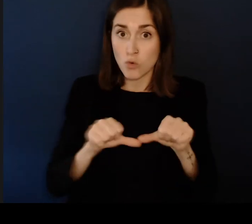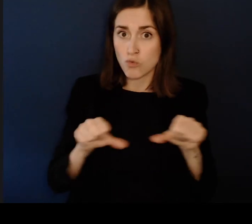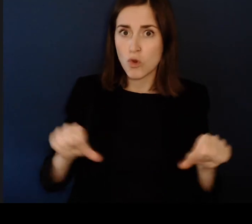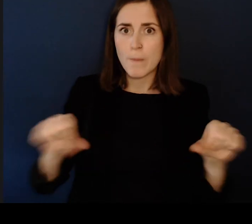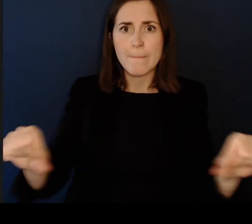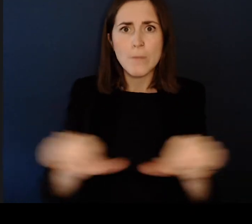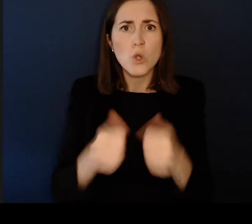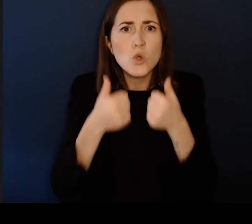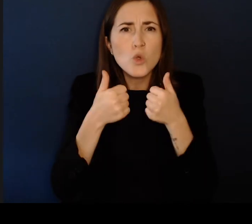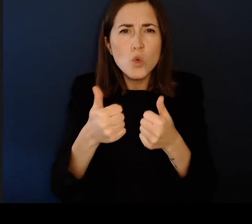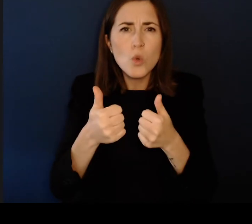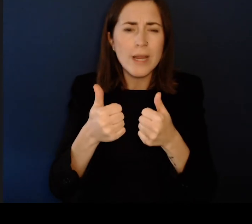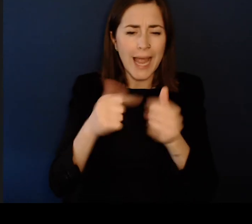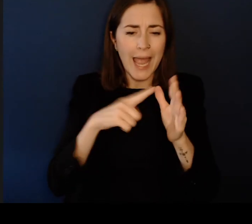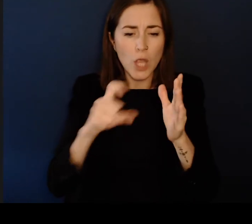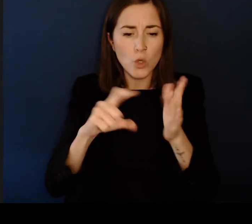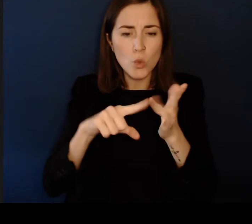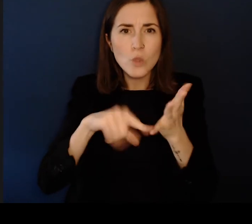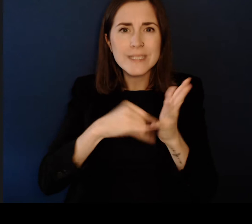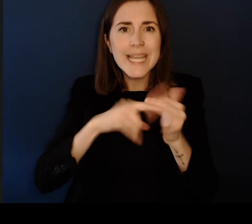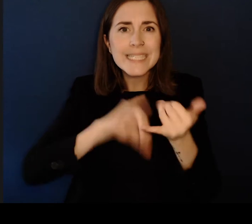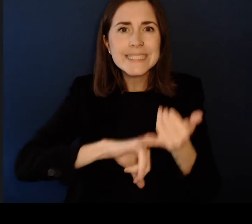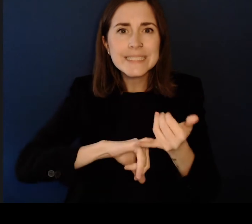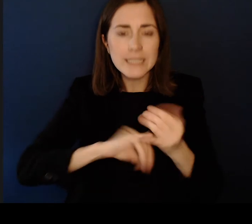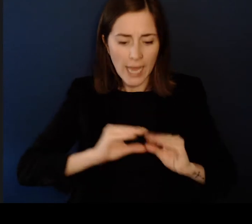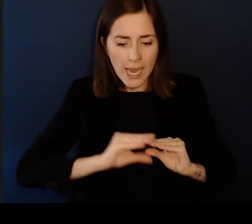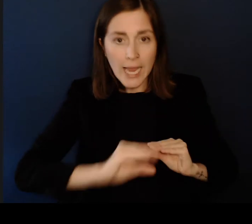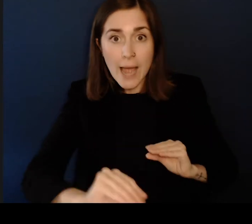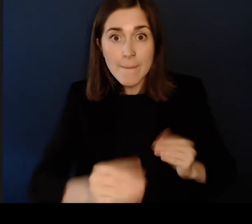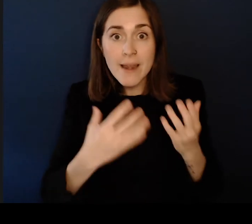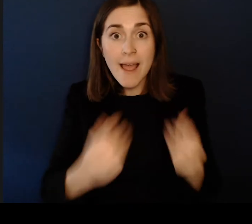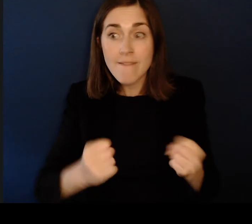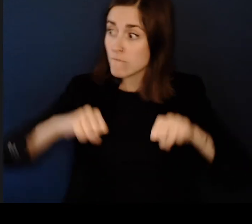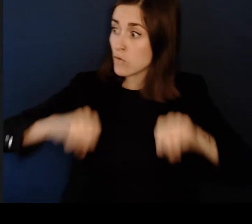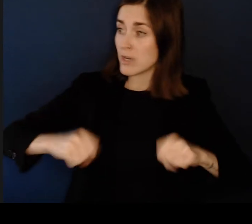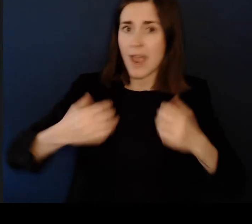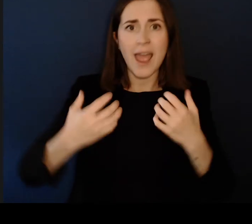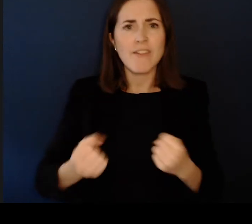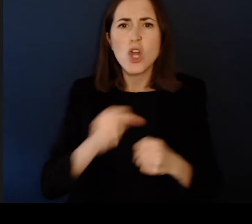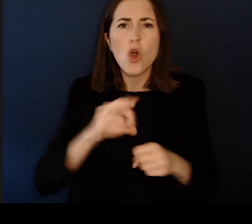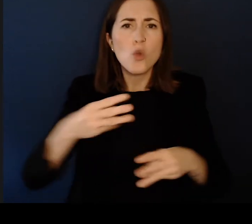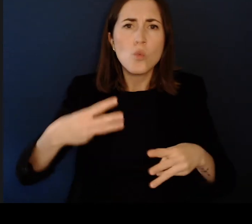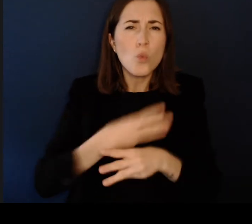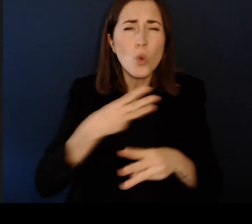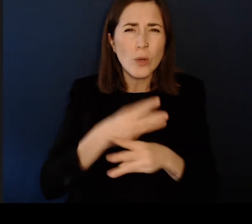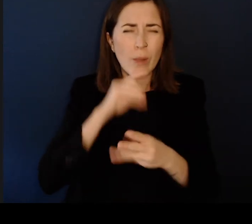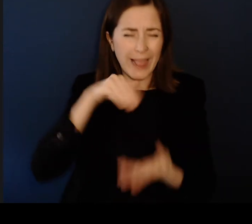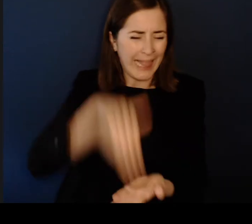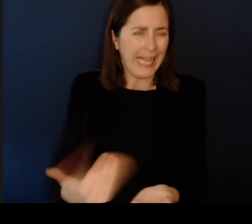Communicate in a room with good acoustics One with carpet and soft furnishings and minimal hard surfaces